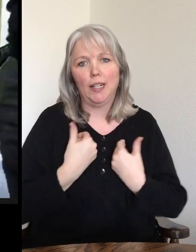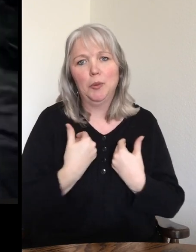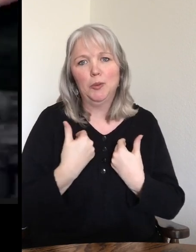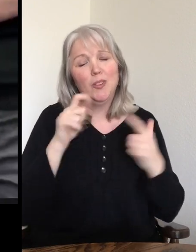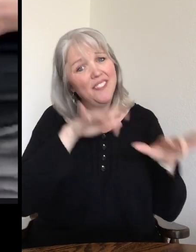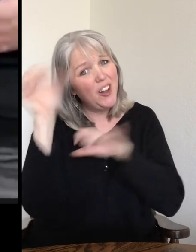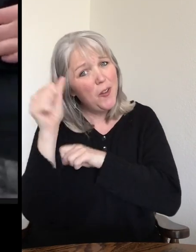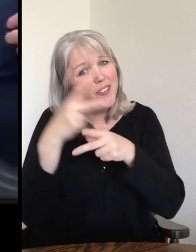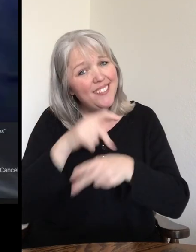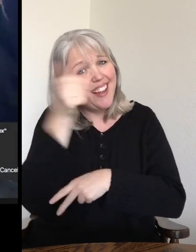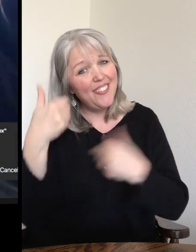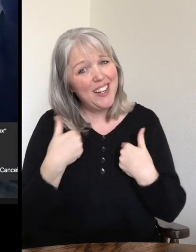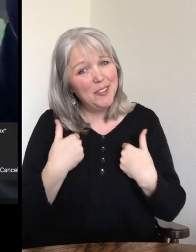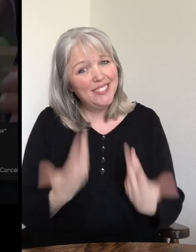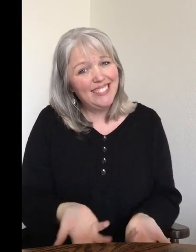we have to go and take care of other animals. of themselves. We'll be right